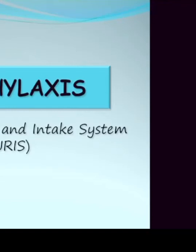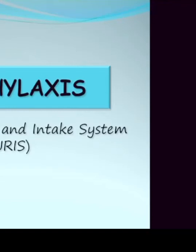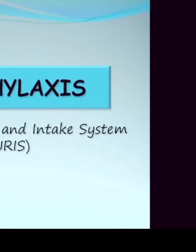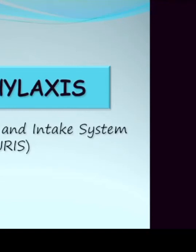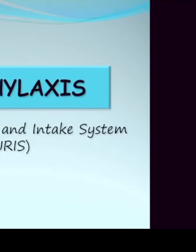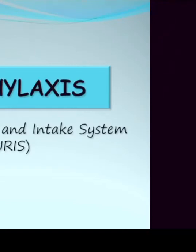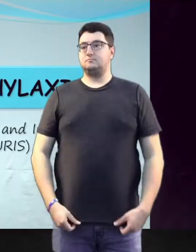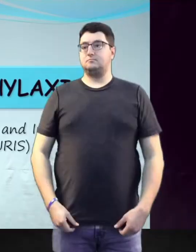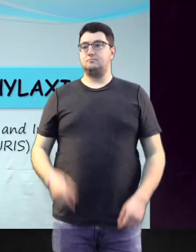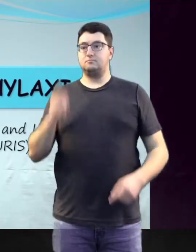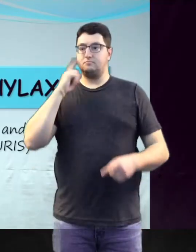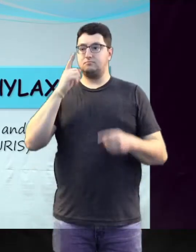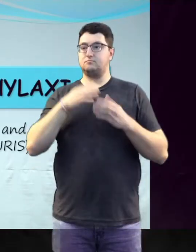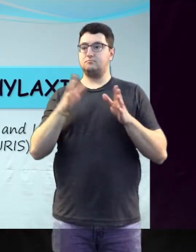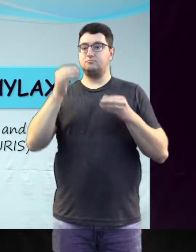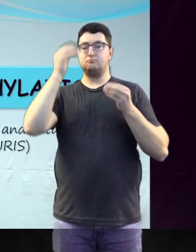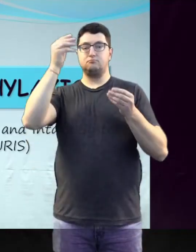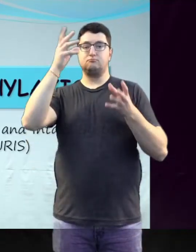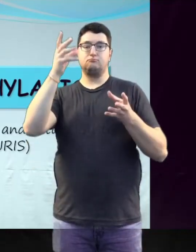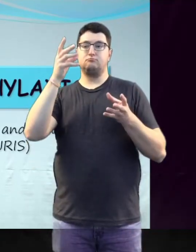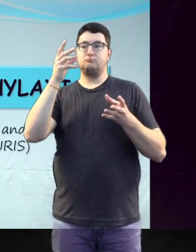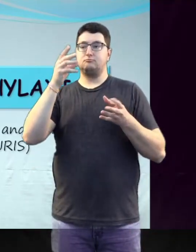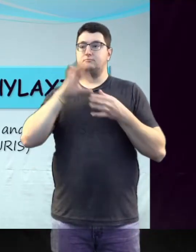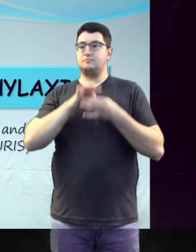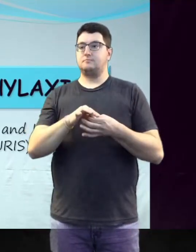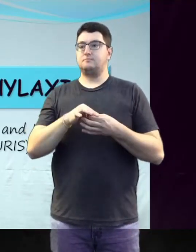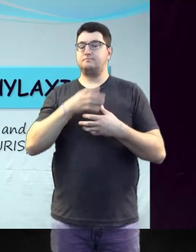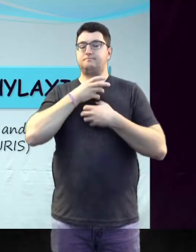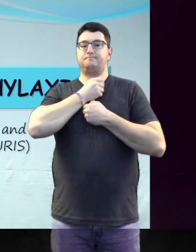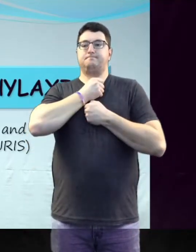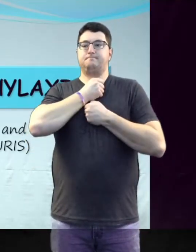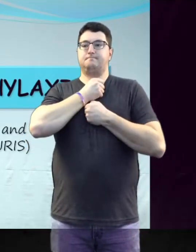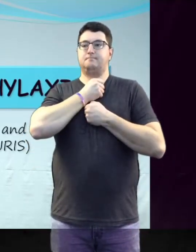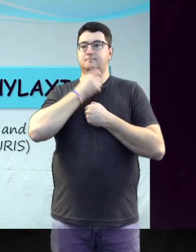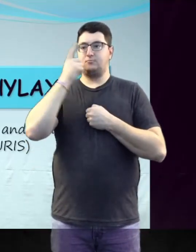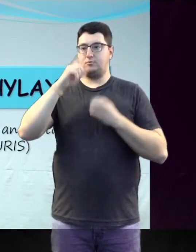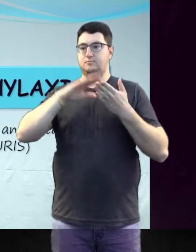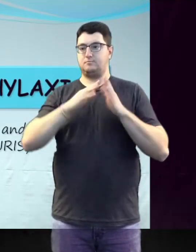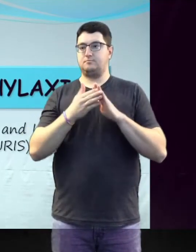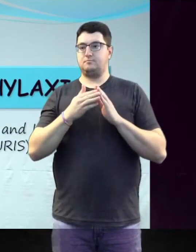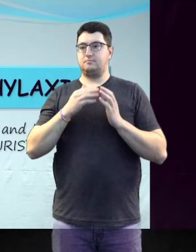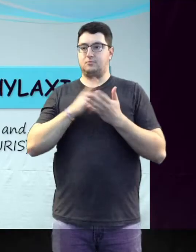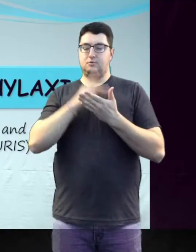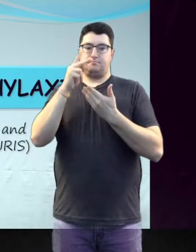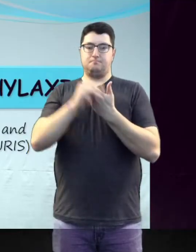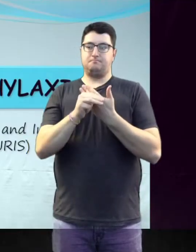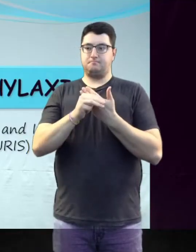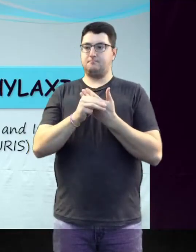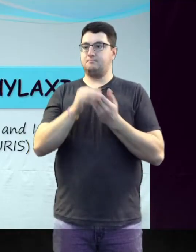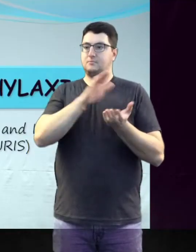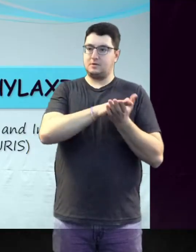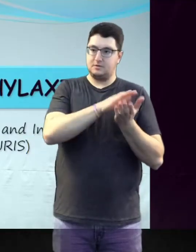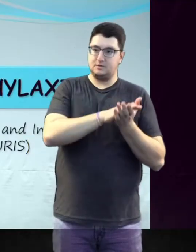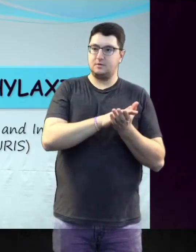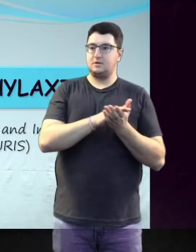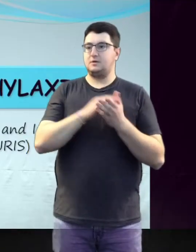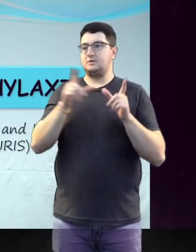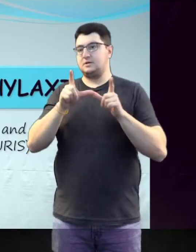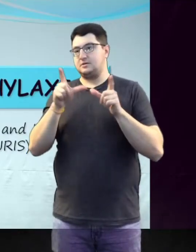It is intended to provide general information about anaphylaxis to community programs such as schools,